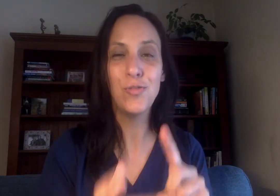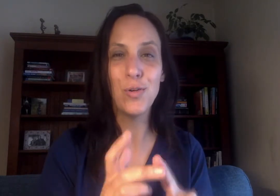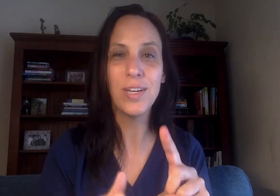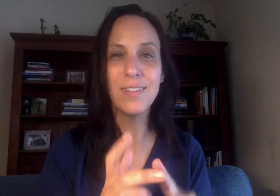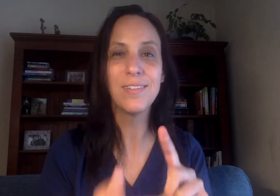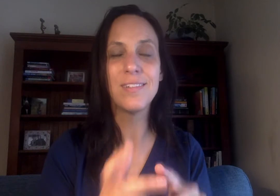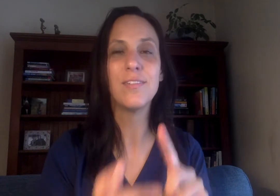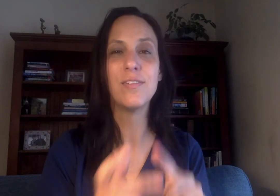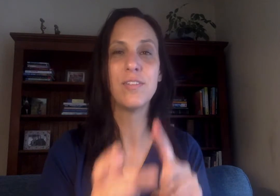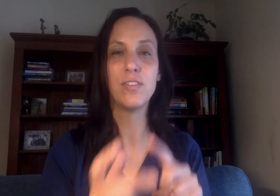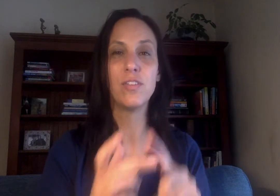focus.